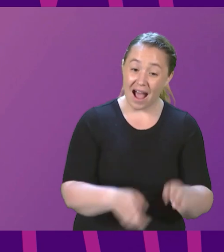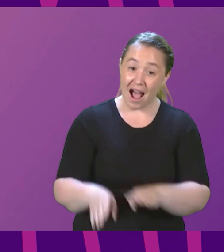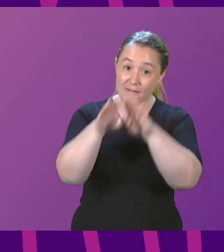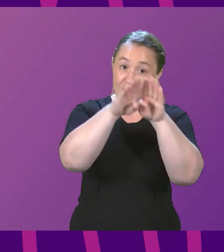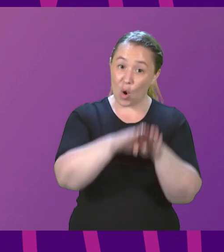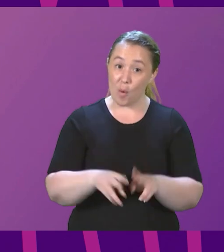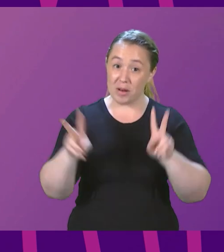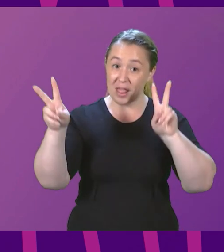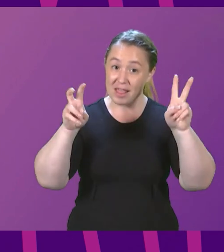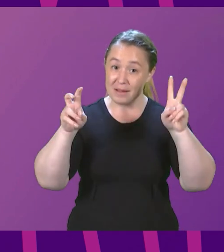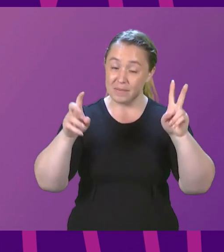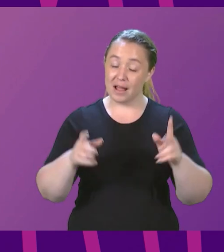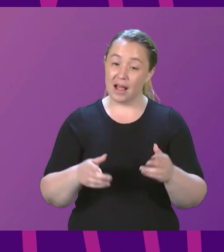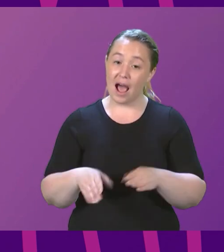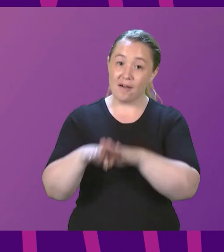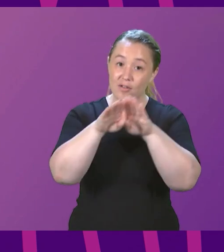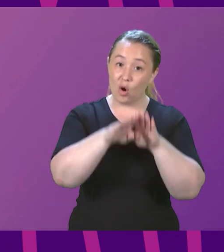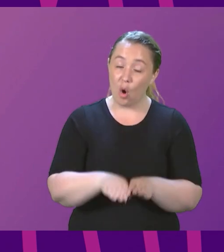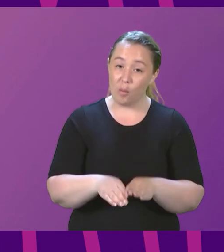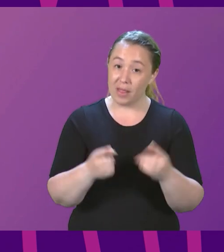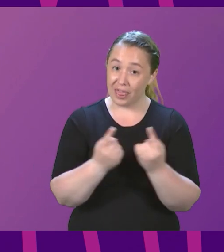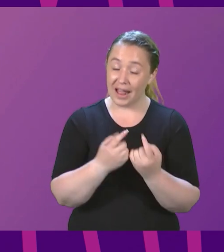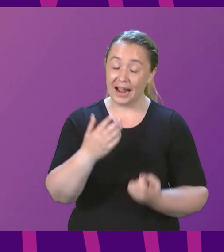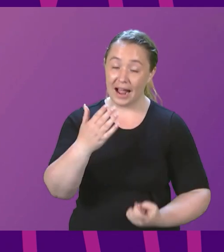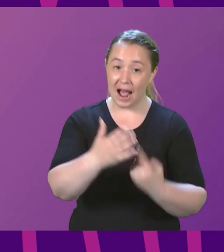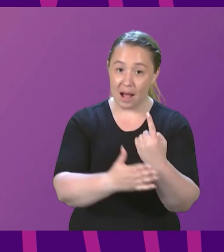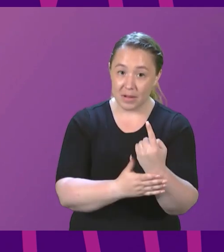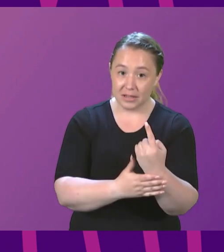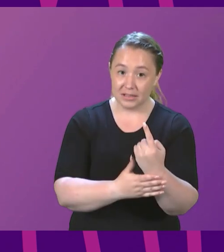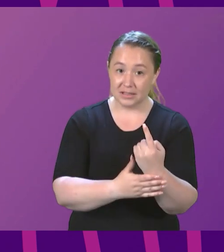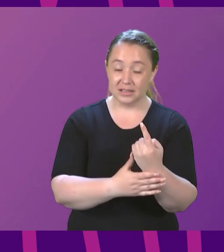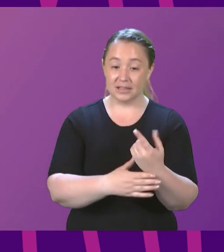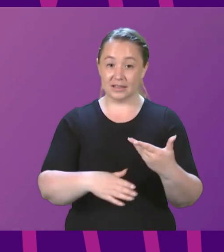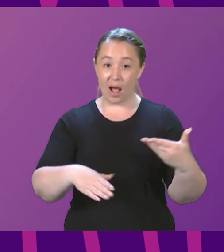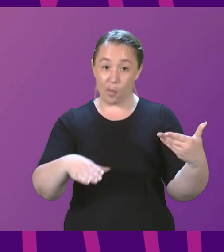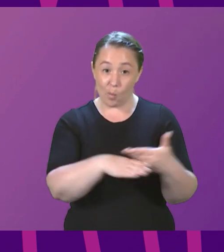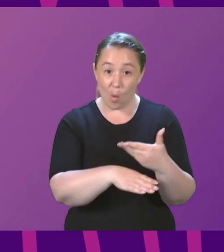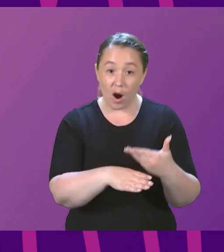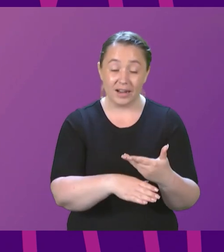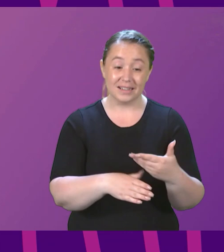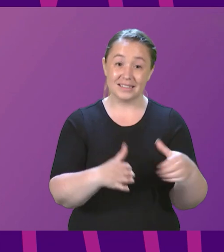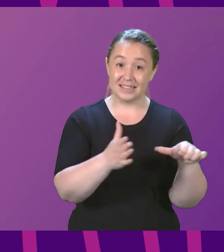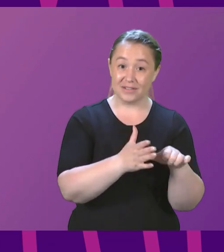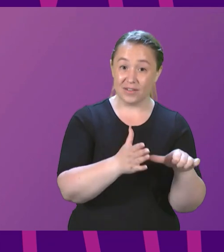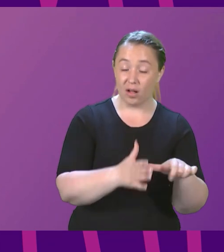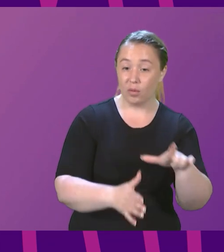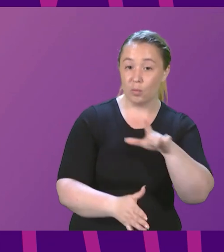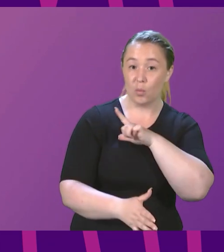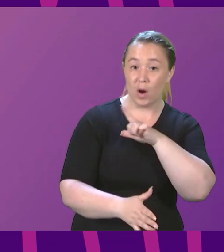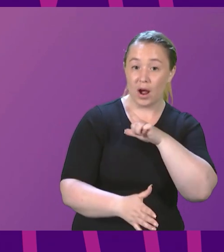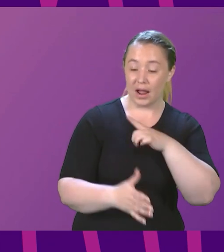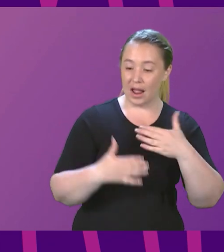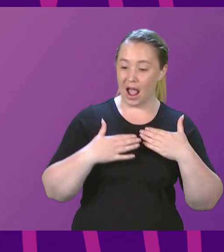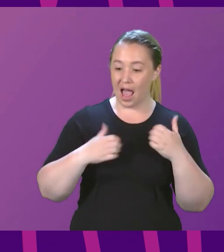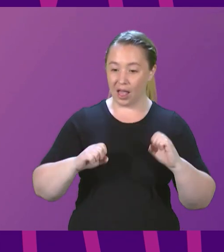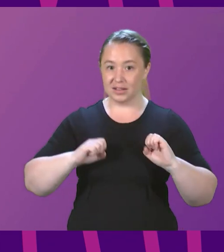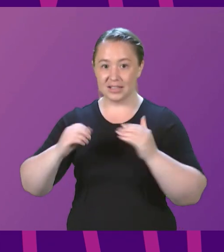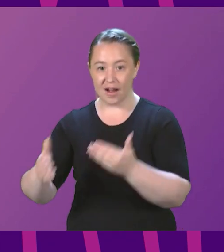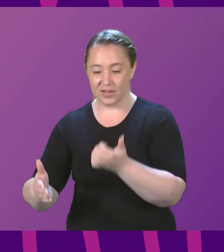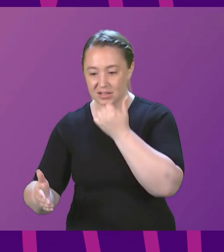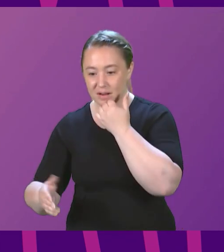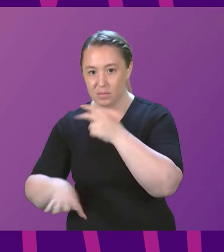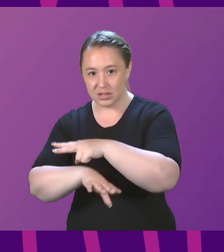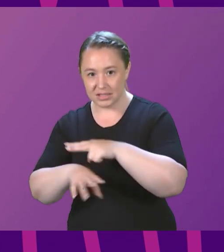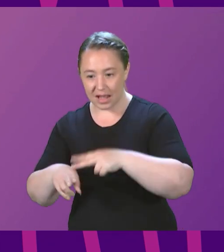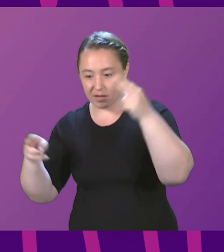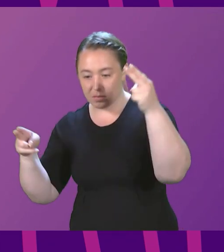shortage of labour making it more difficult to tackle the backlog in our national health service and making it more difficult for businesses to